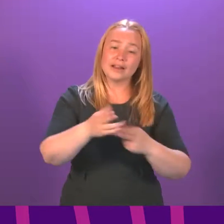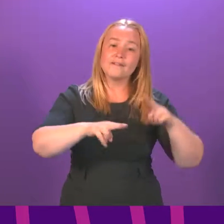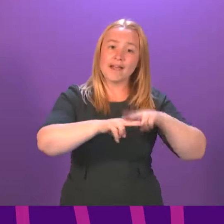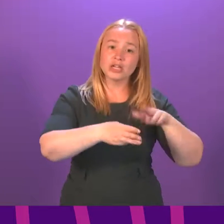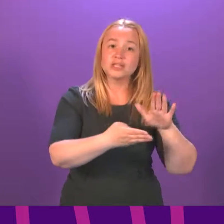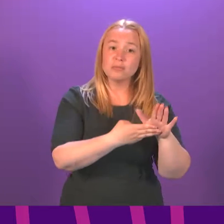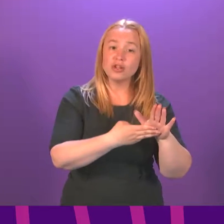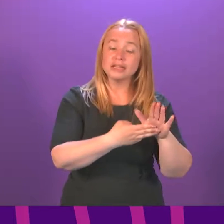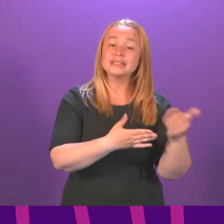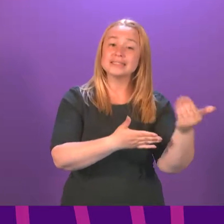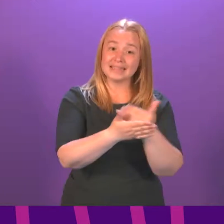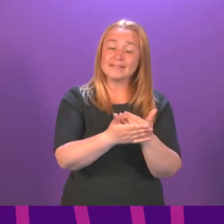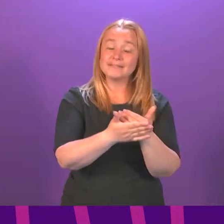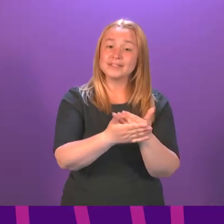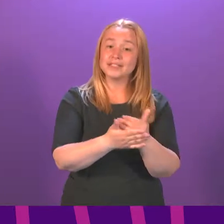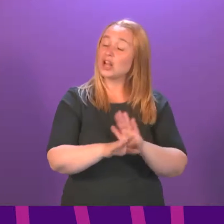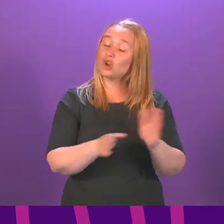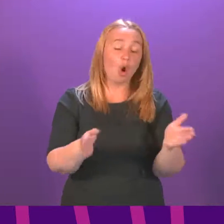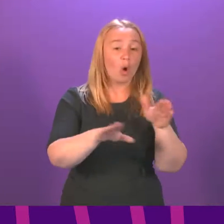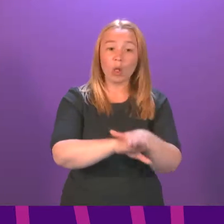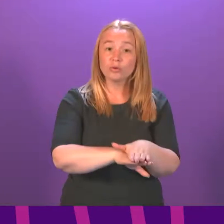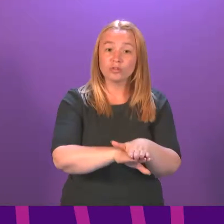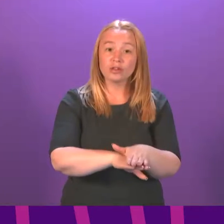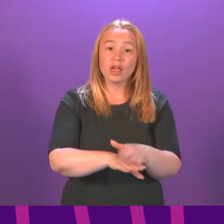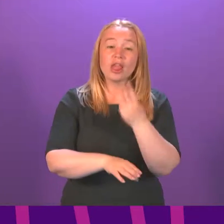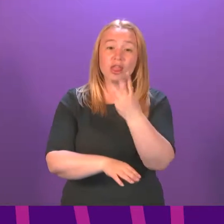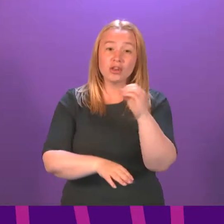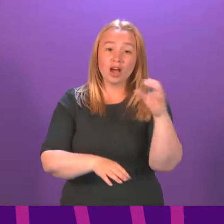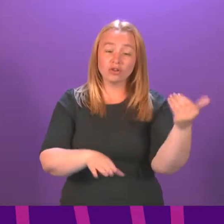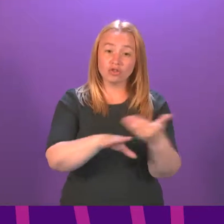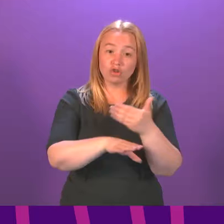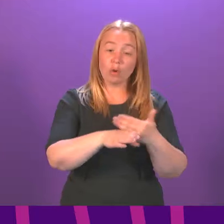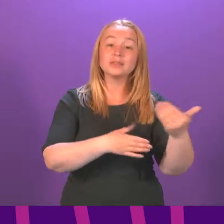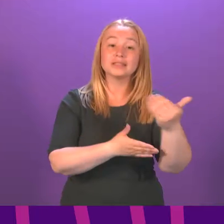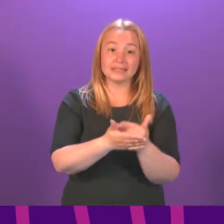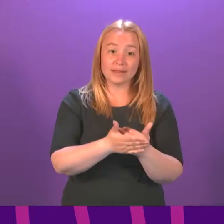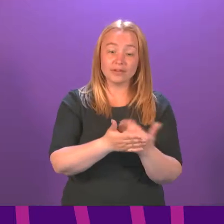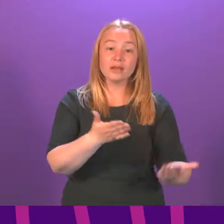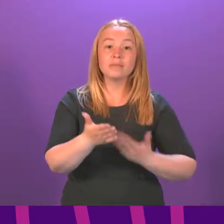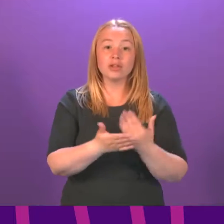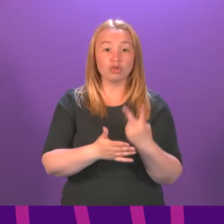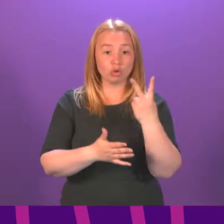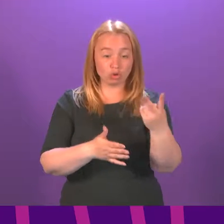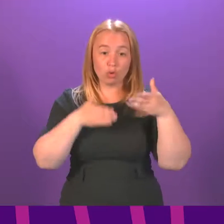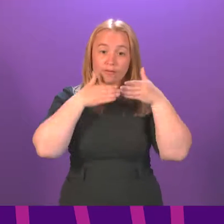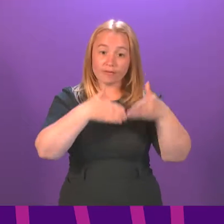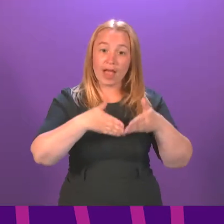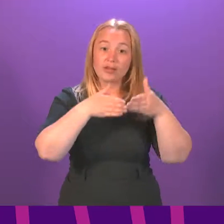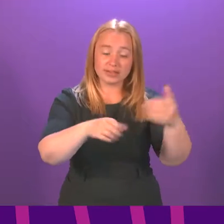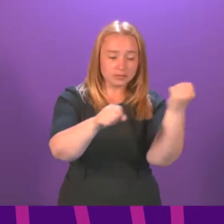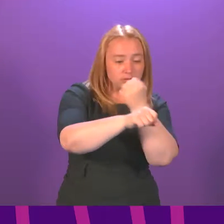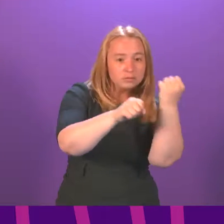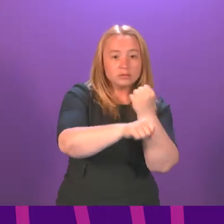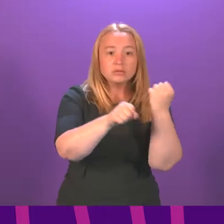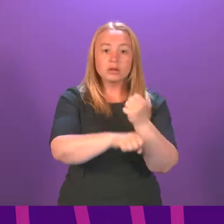from closure. Our actions rescued more than 300 jobs, ensured that the two vessels under construction will